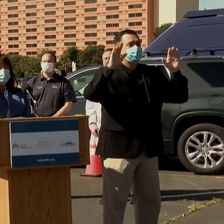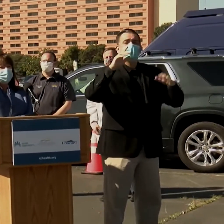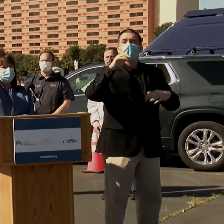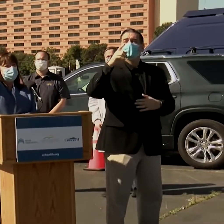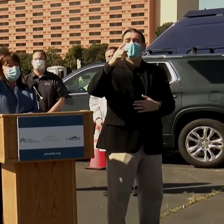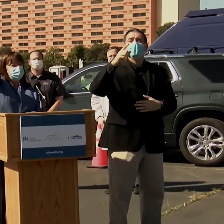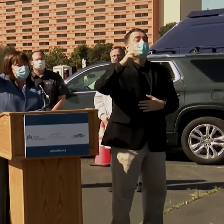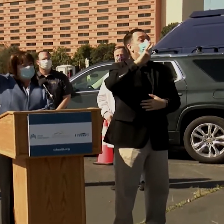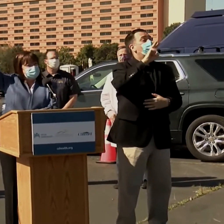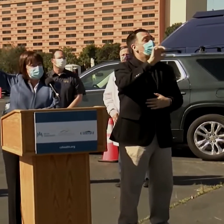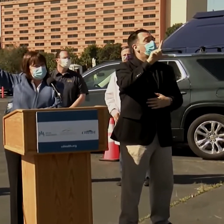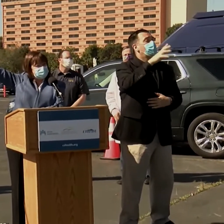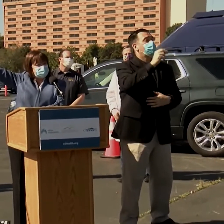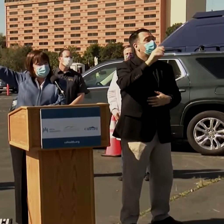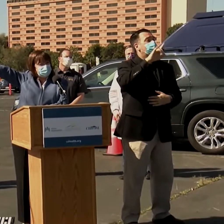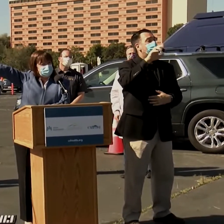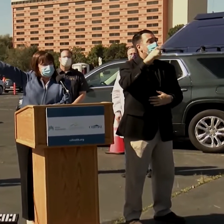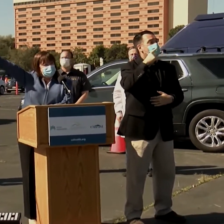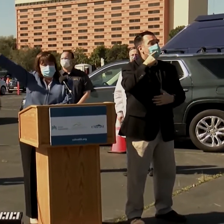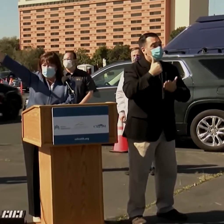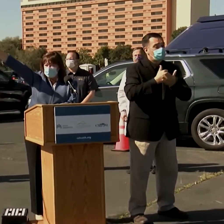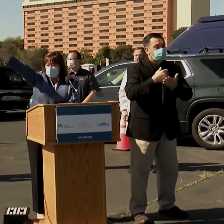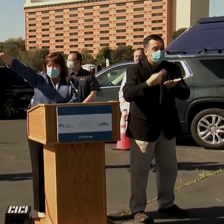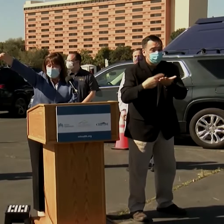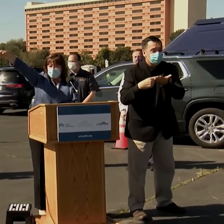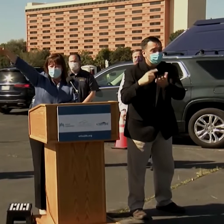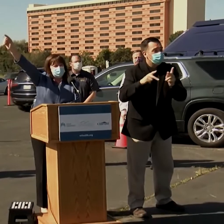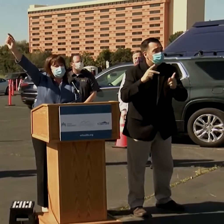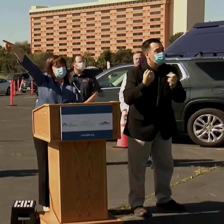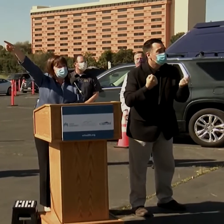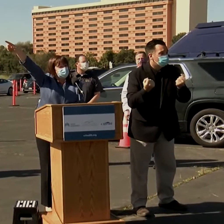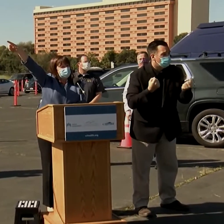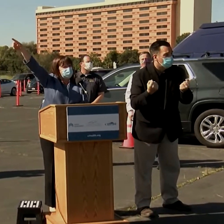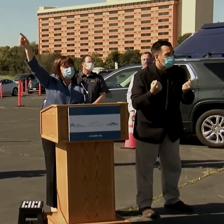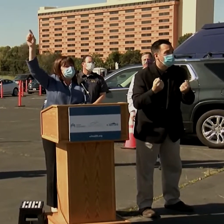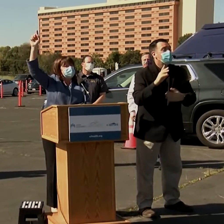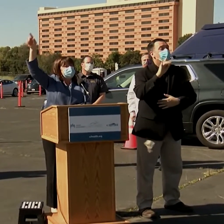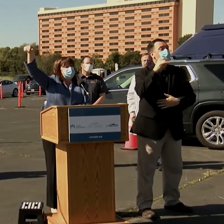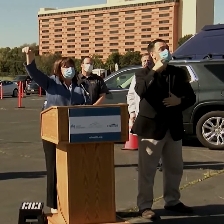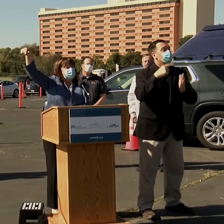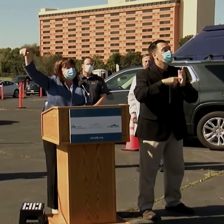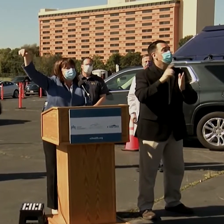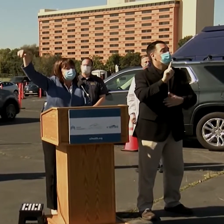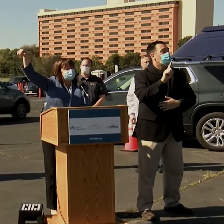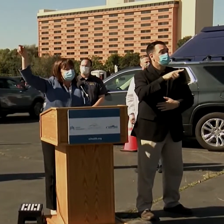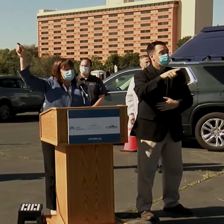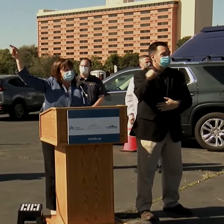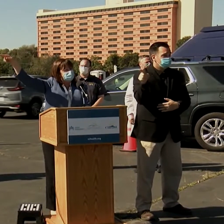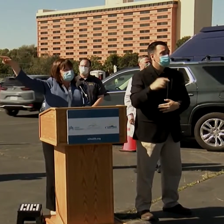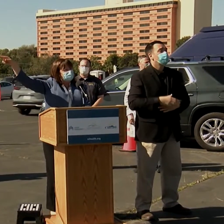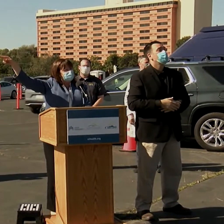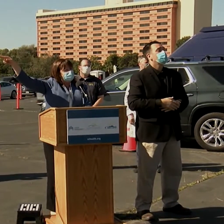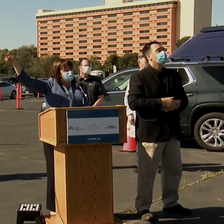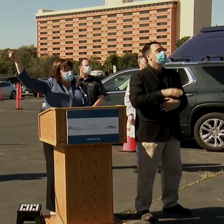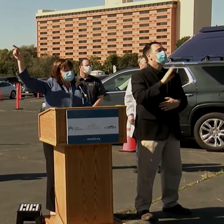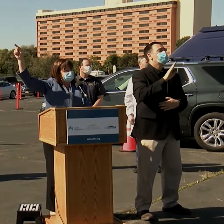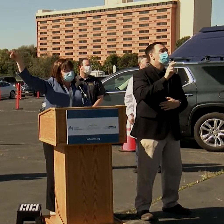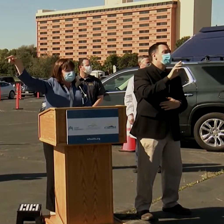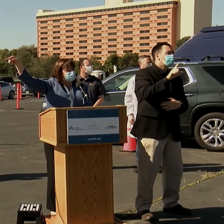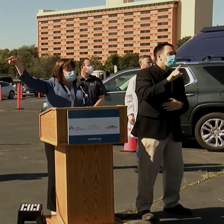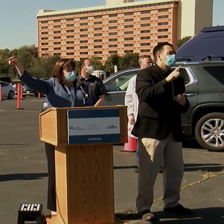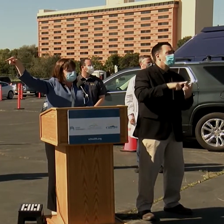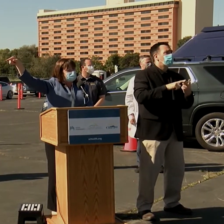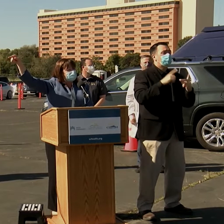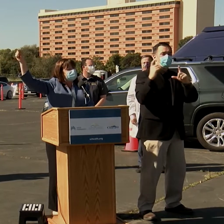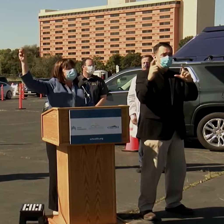we'll and Jackie will help to talk to people in their cars as they come forward and Brittany will show you where to go. So you'll have opportunity to take B-roll and